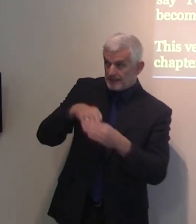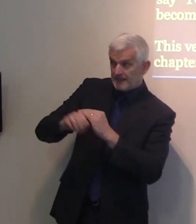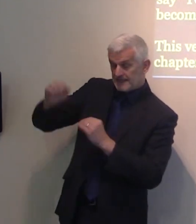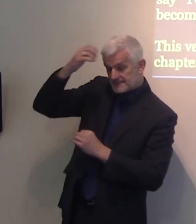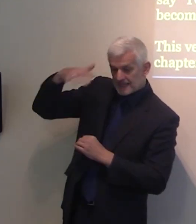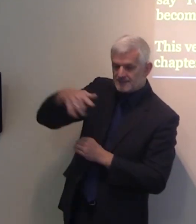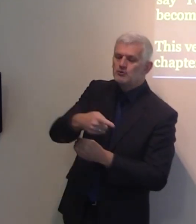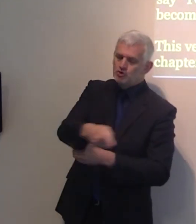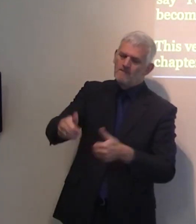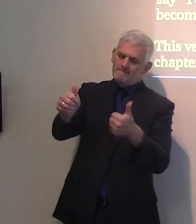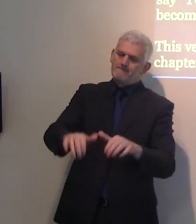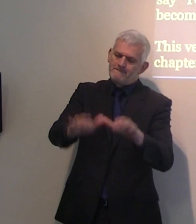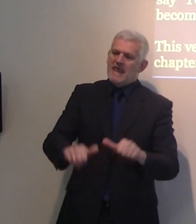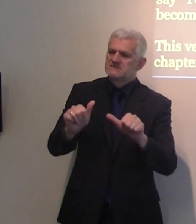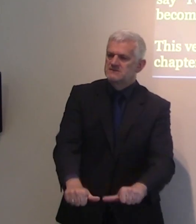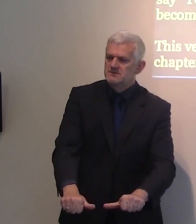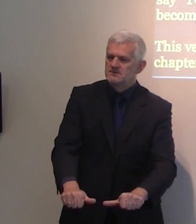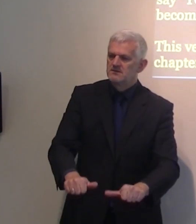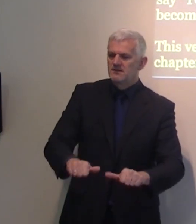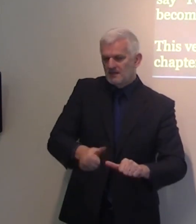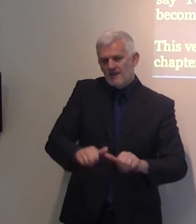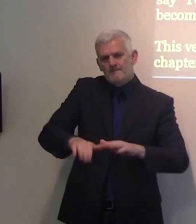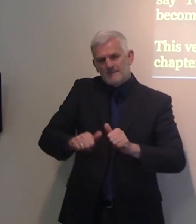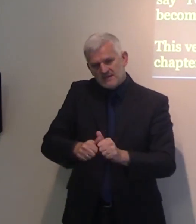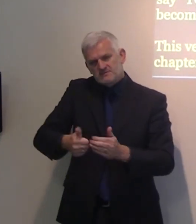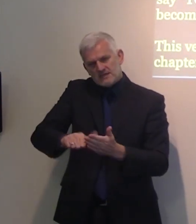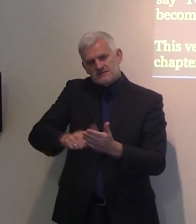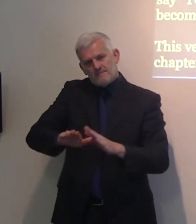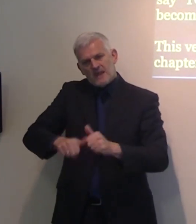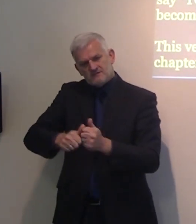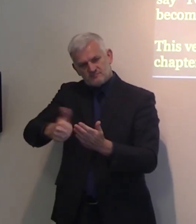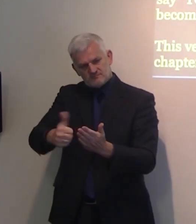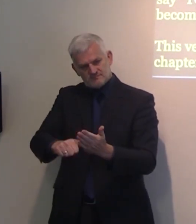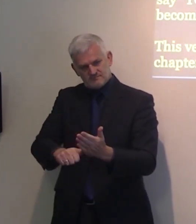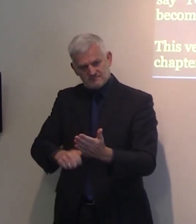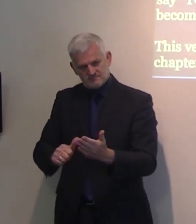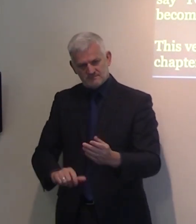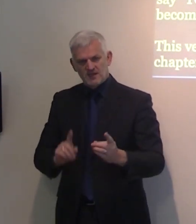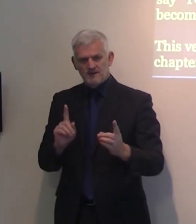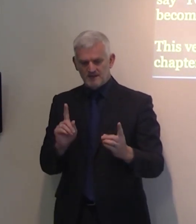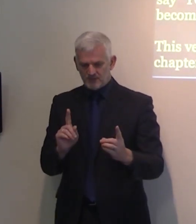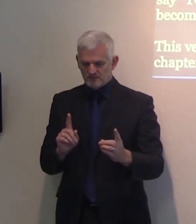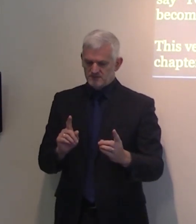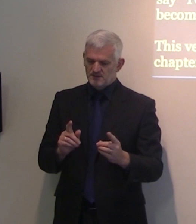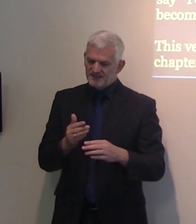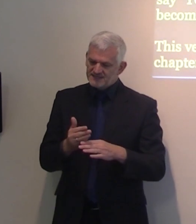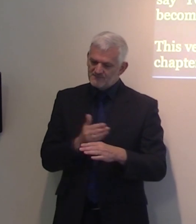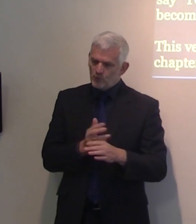But the immediate context before Jesus said, you are the soul of the earth, is in the